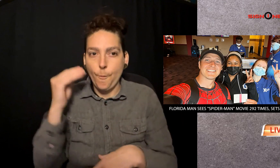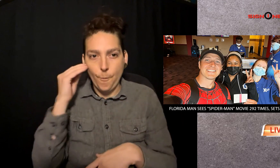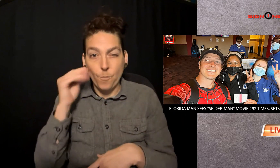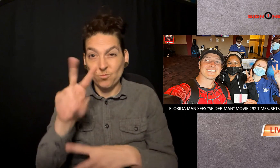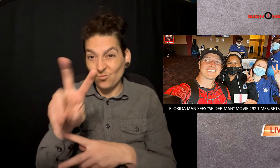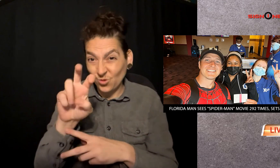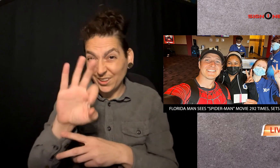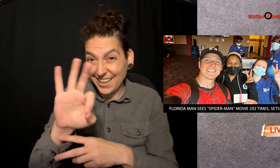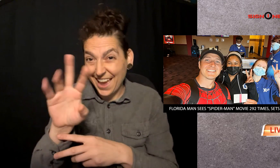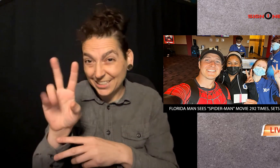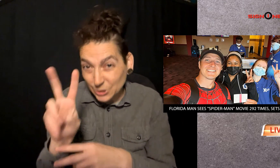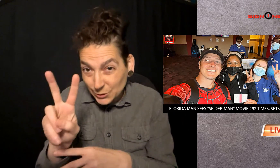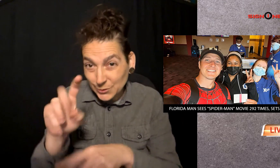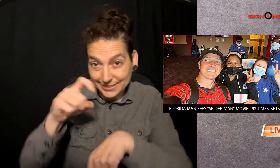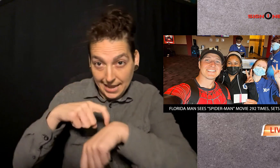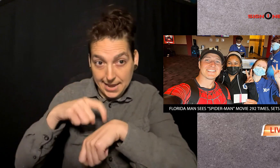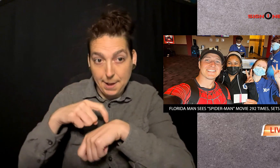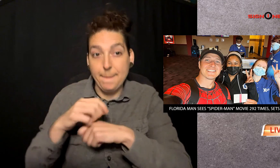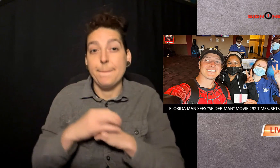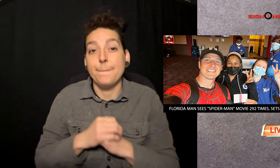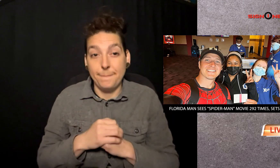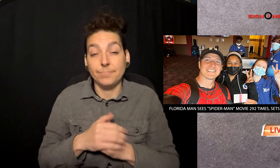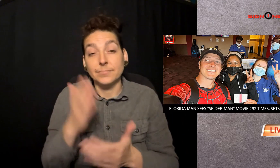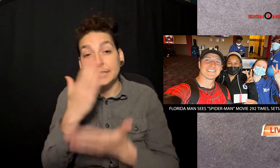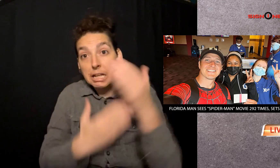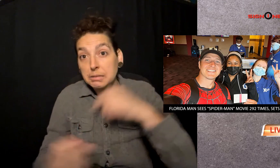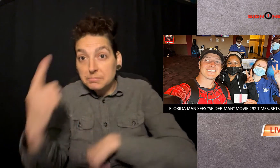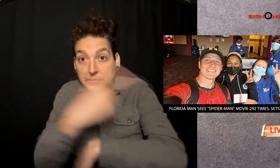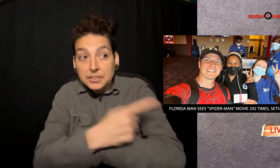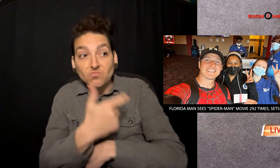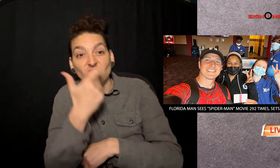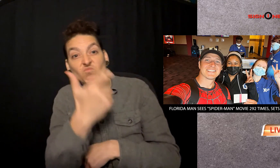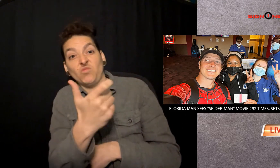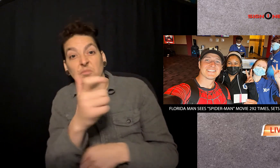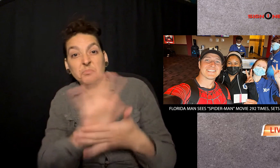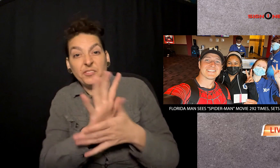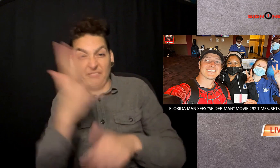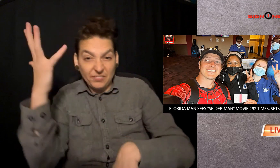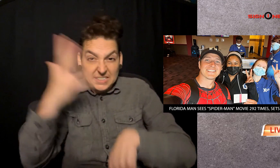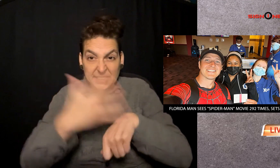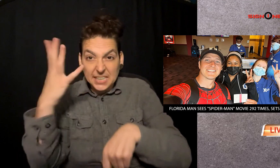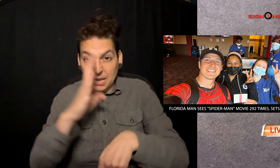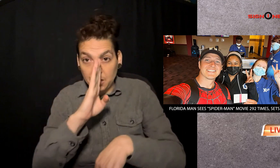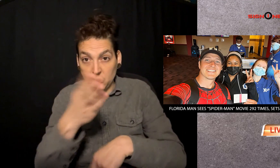$3,500 on tickets to see the movie Spider-Man No Way Home